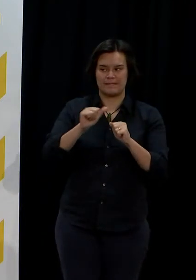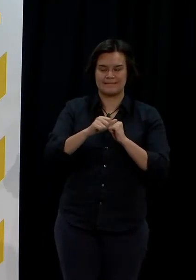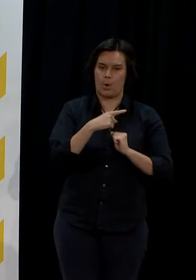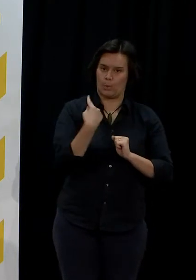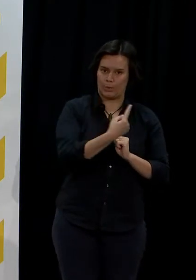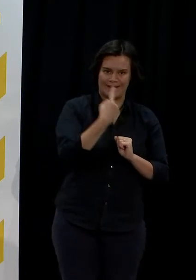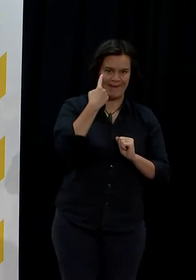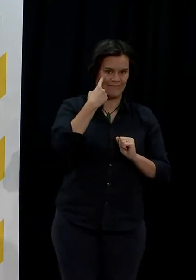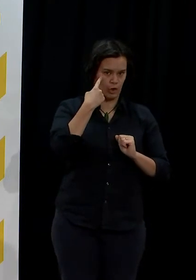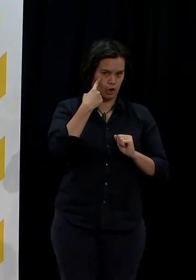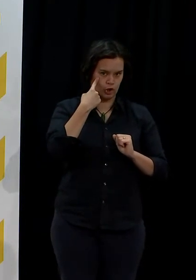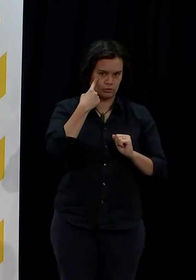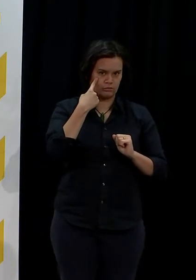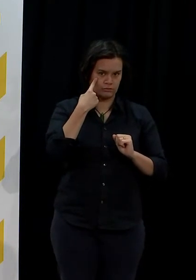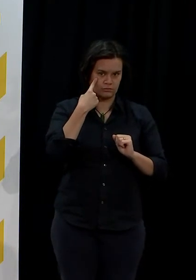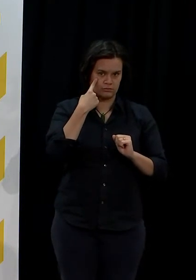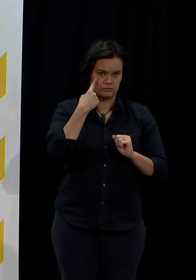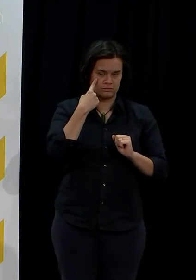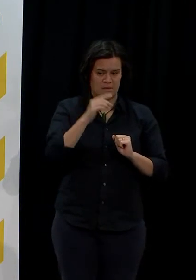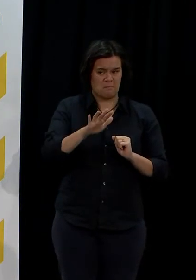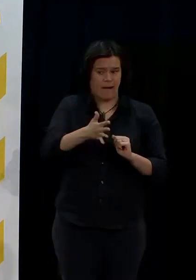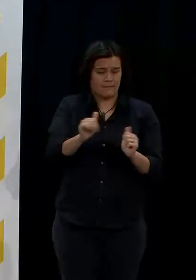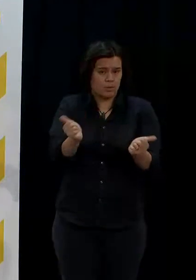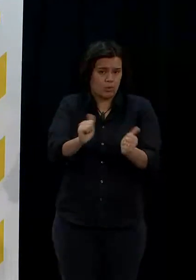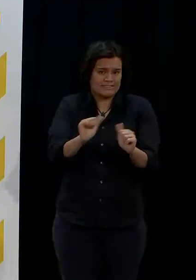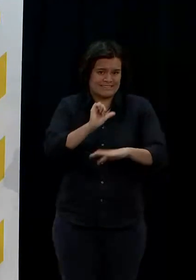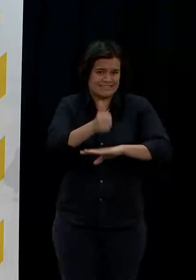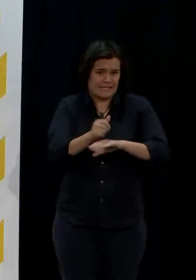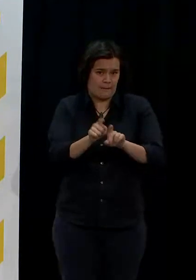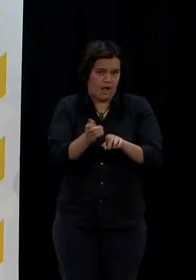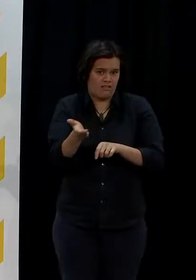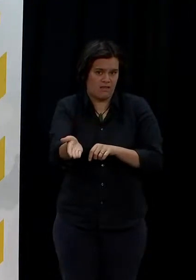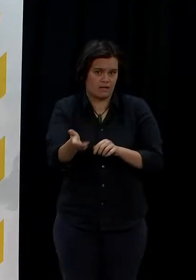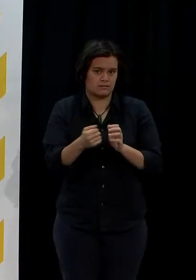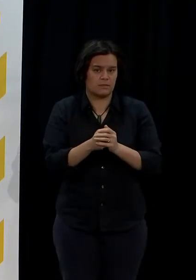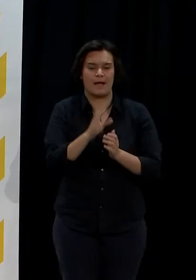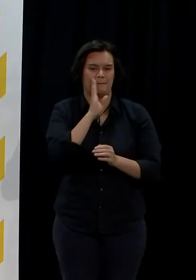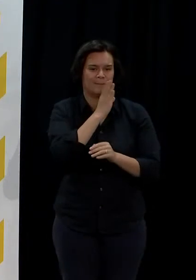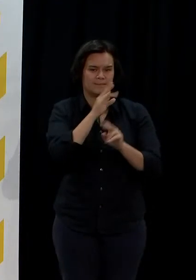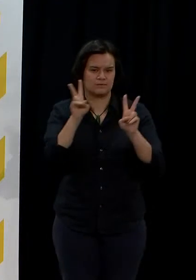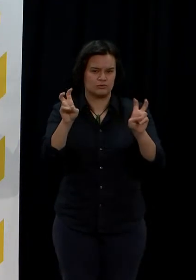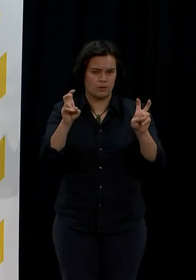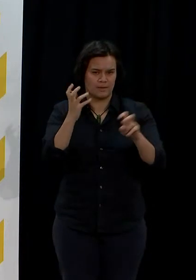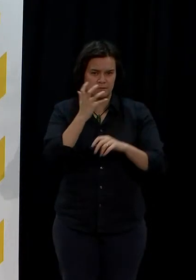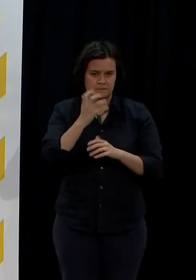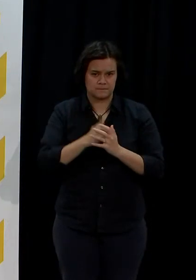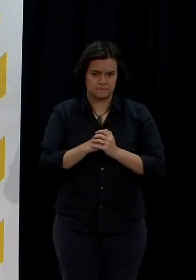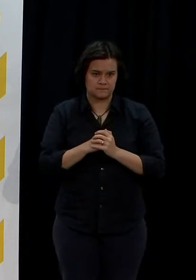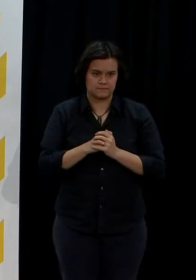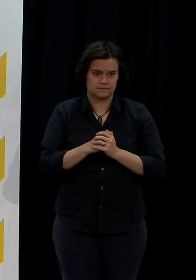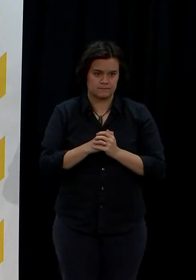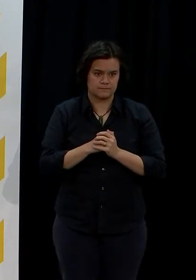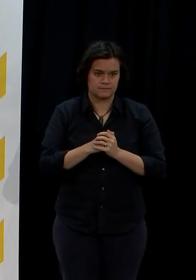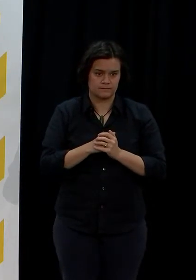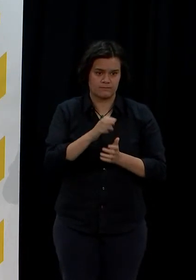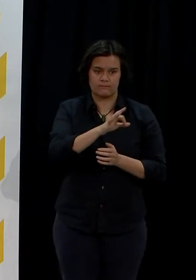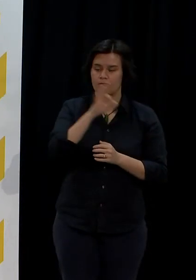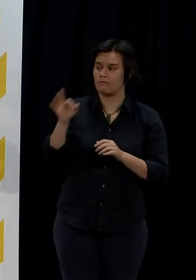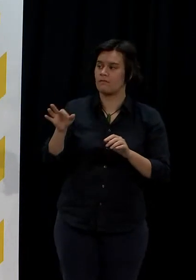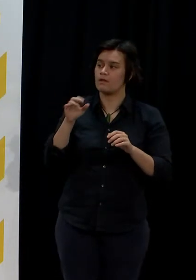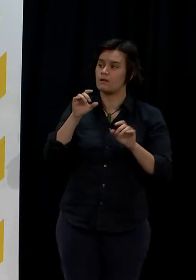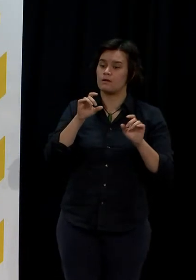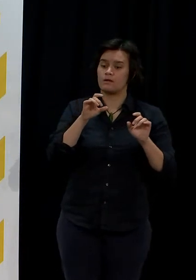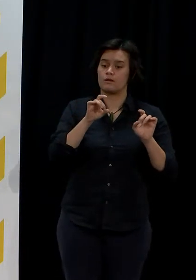look at the fact that that might already be the case, I would have thought, actually in the way that we've built it. Australian leaders are increasingly